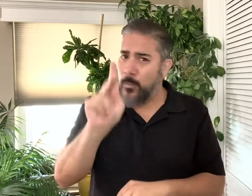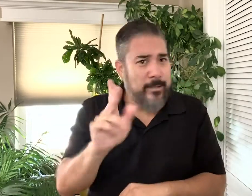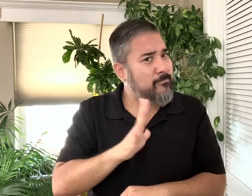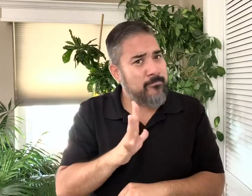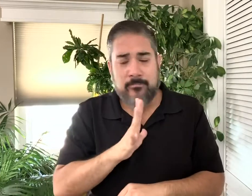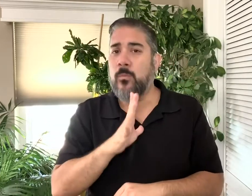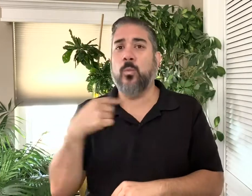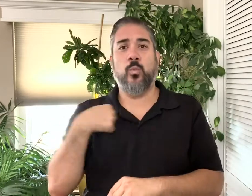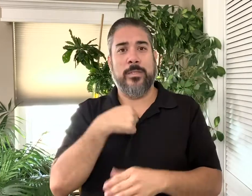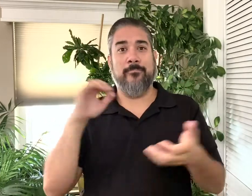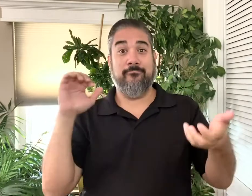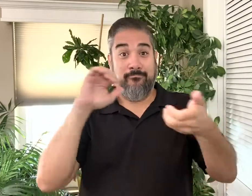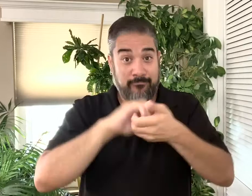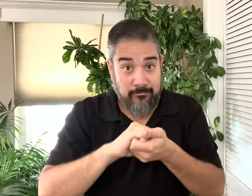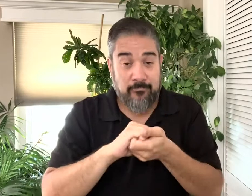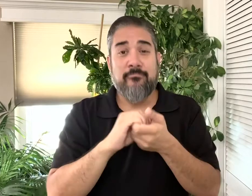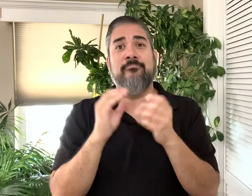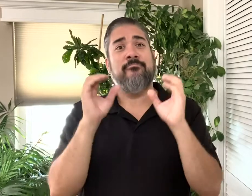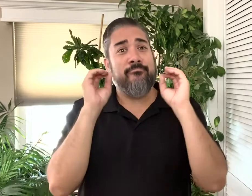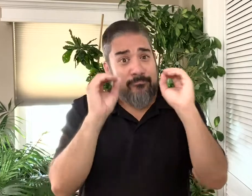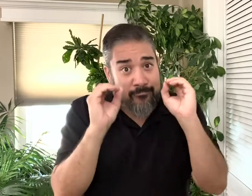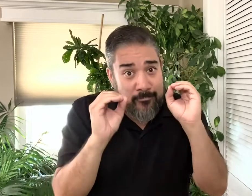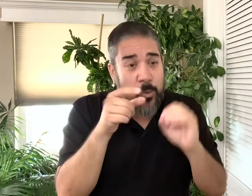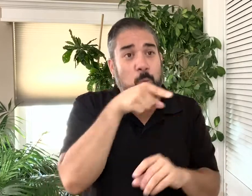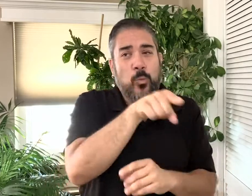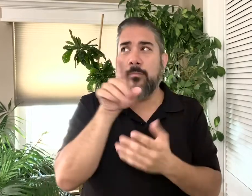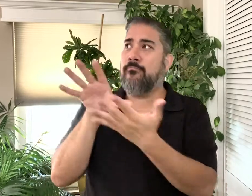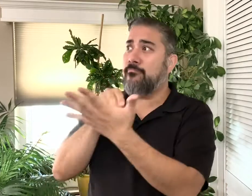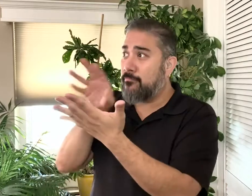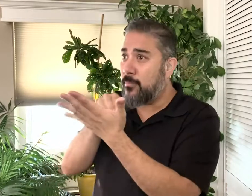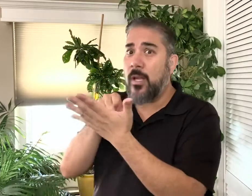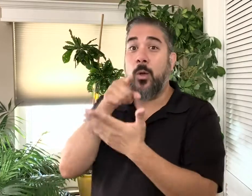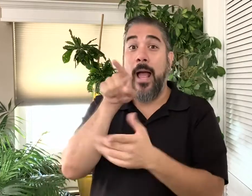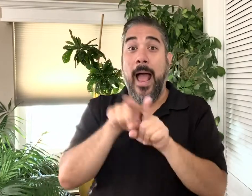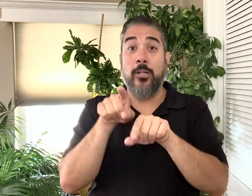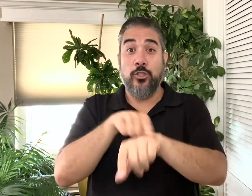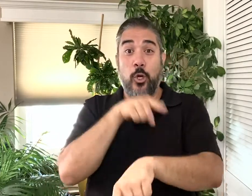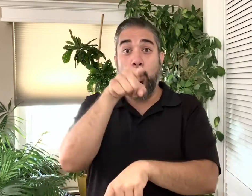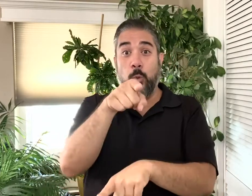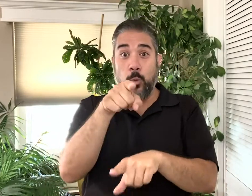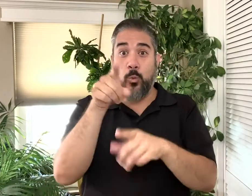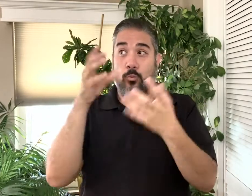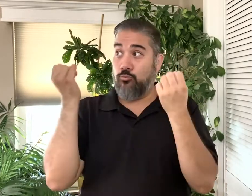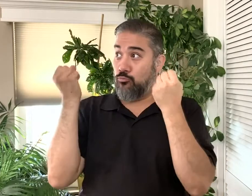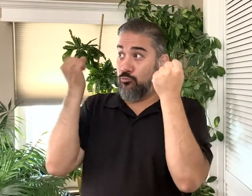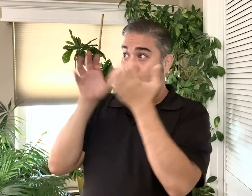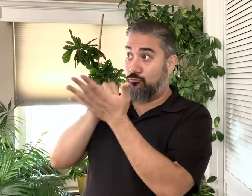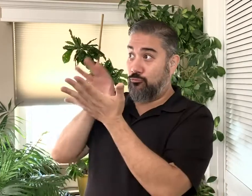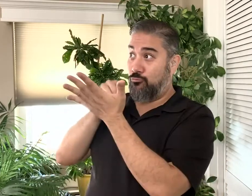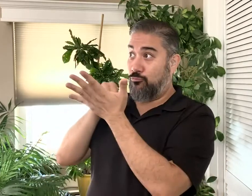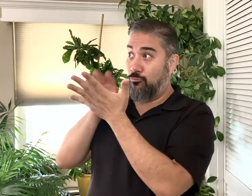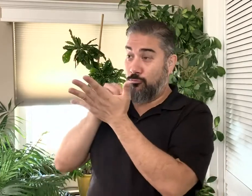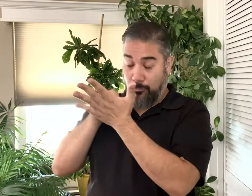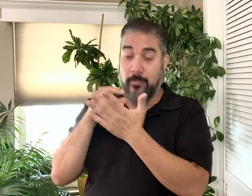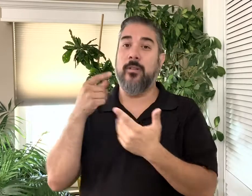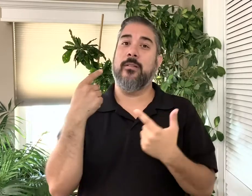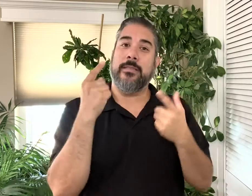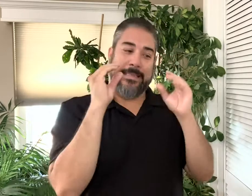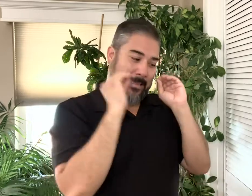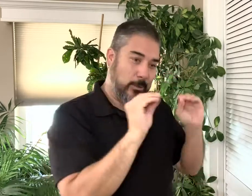hesitant because you don't know sign, it's okay. We will partner with you. We will work with you and teach you to sign. As long as you take